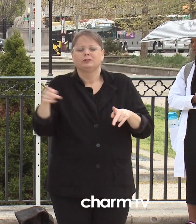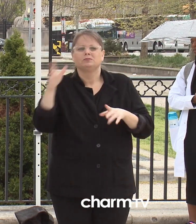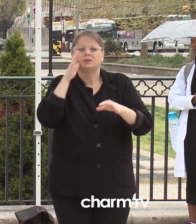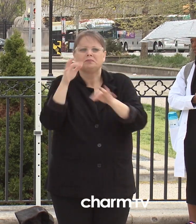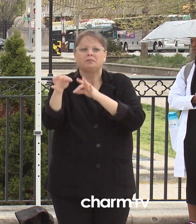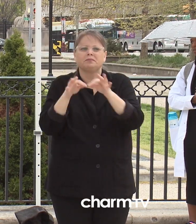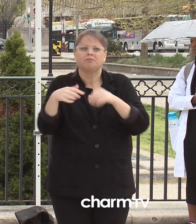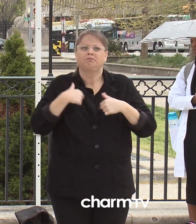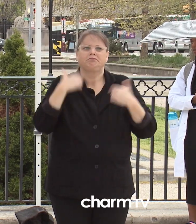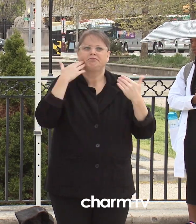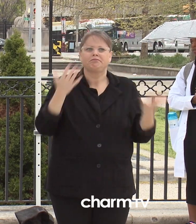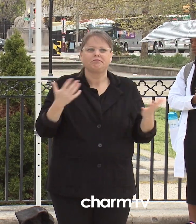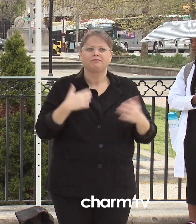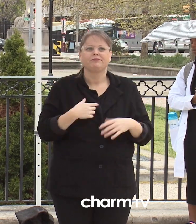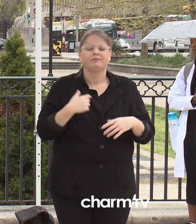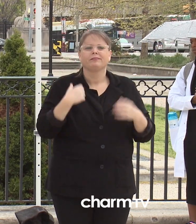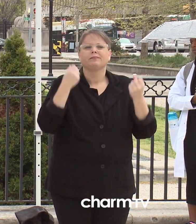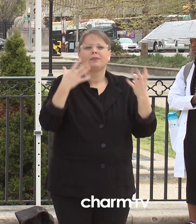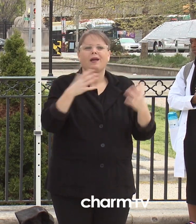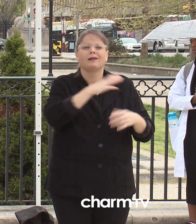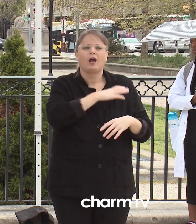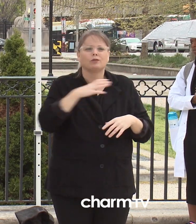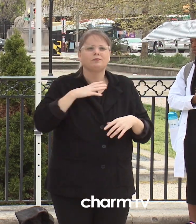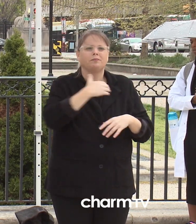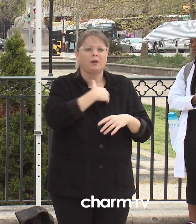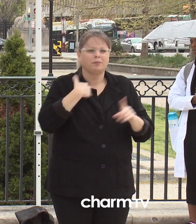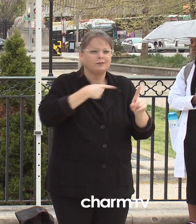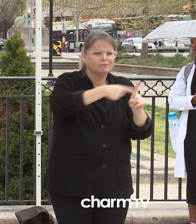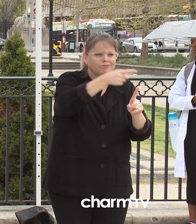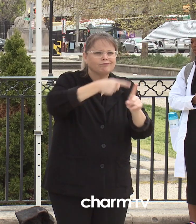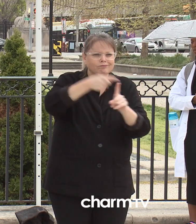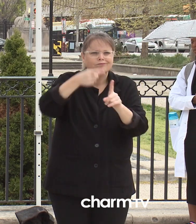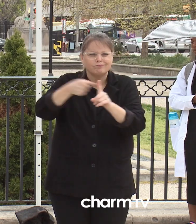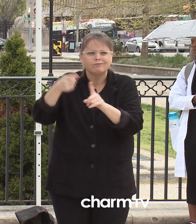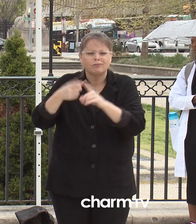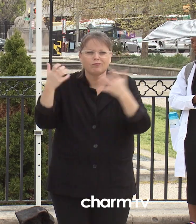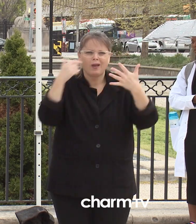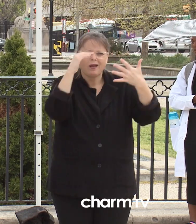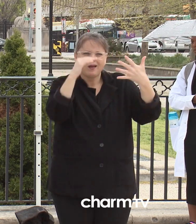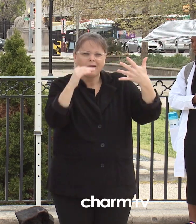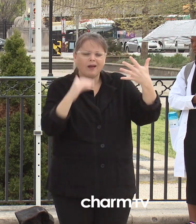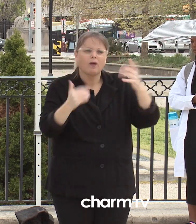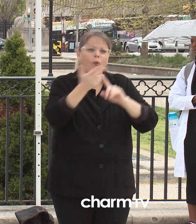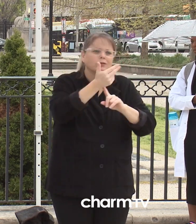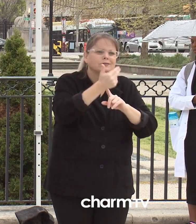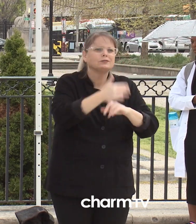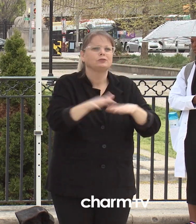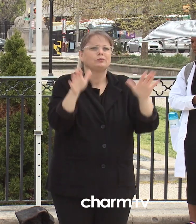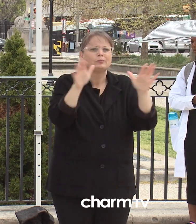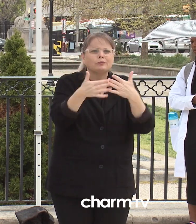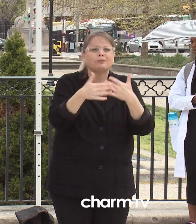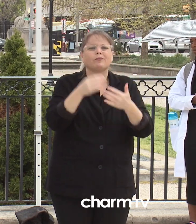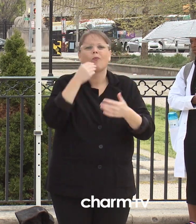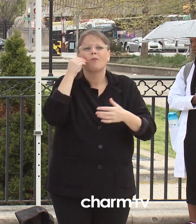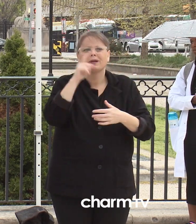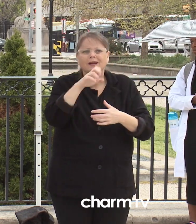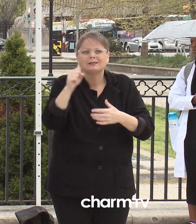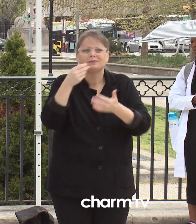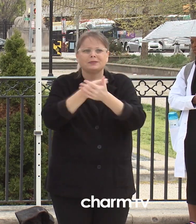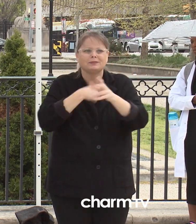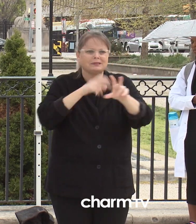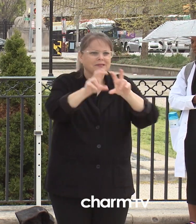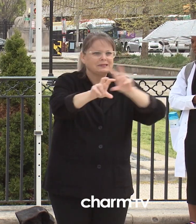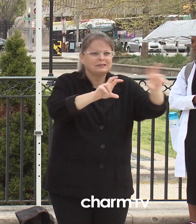and none of them are responsible for the budget. They're asking for hotel rooms for all of the homeless people which we have already